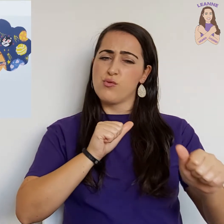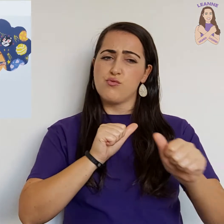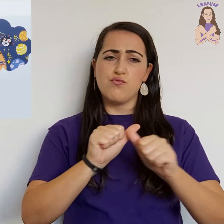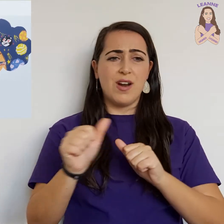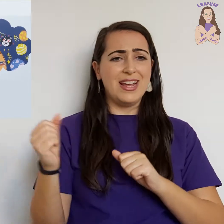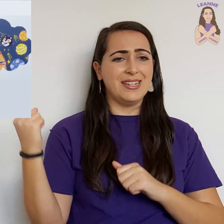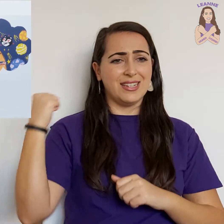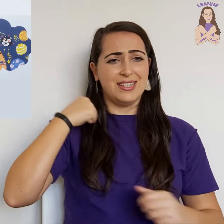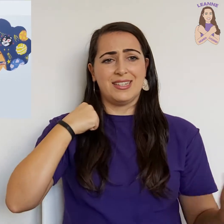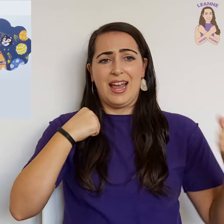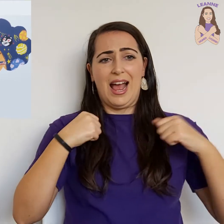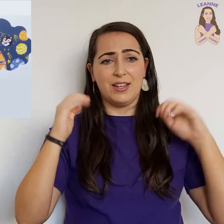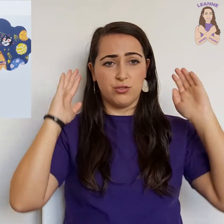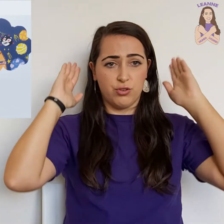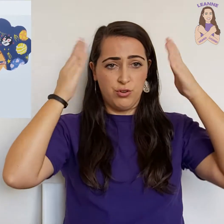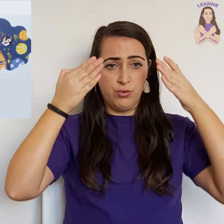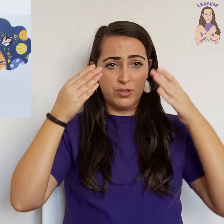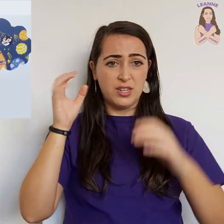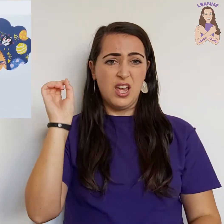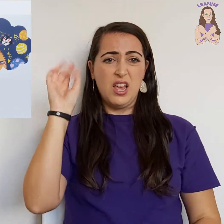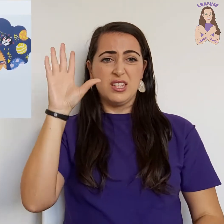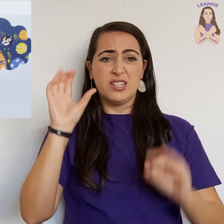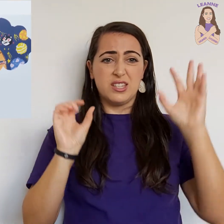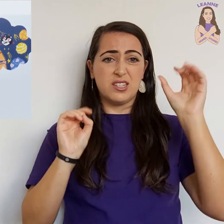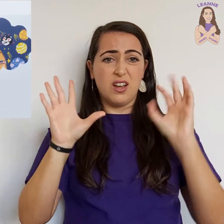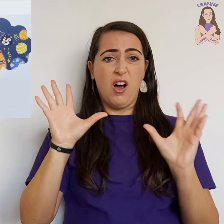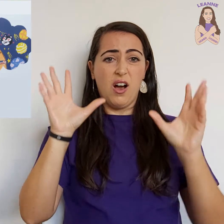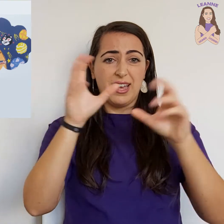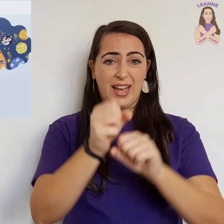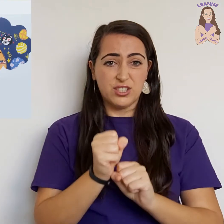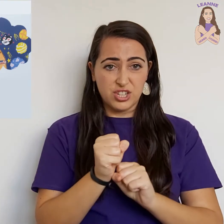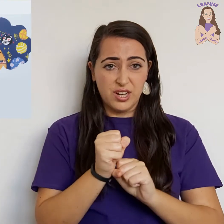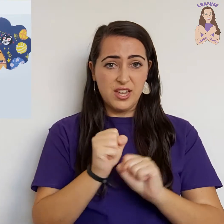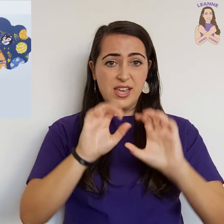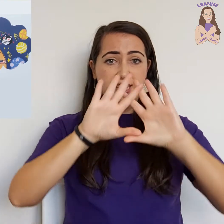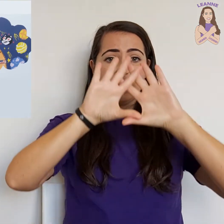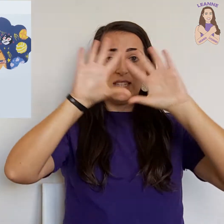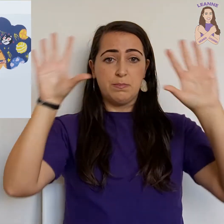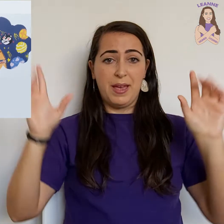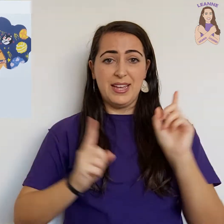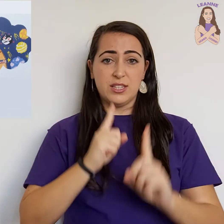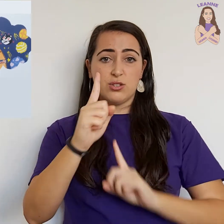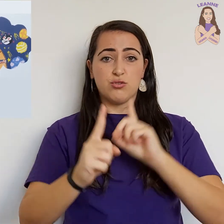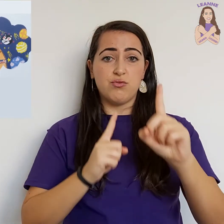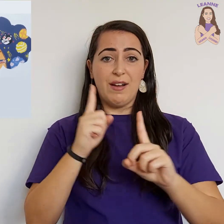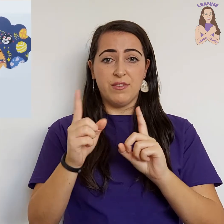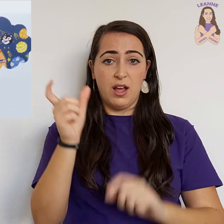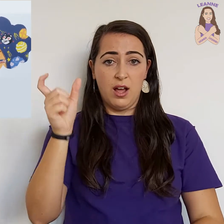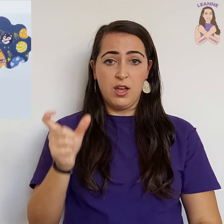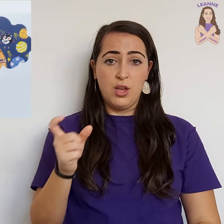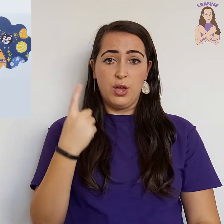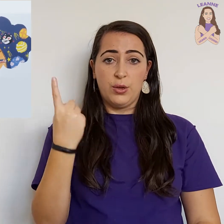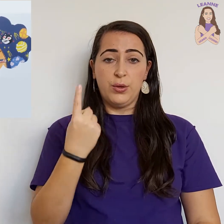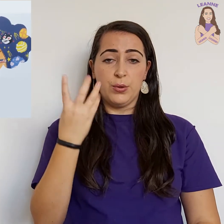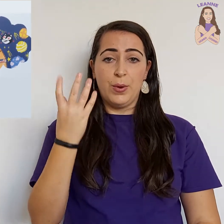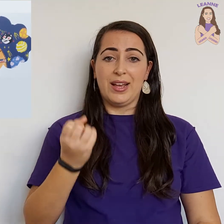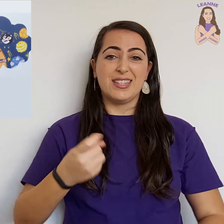greatest astronaut, star catcher, space traveller who has